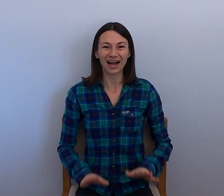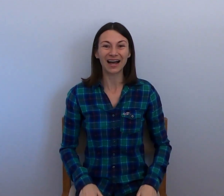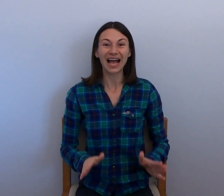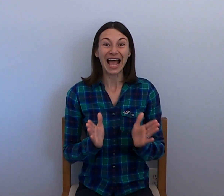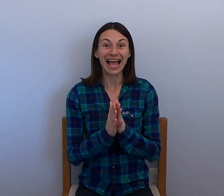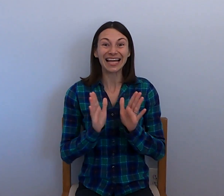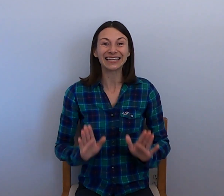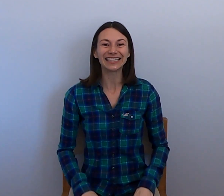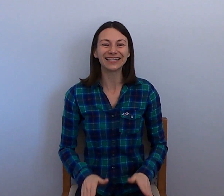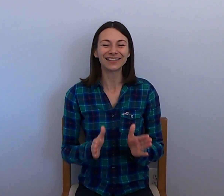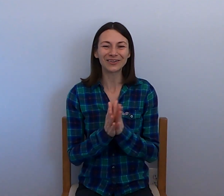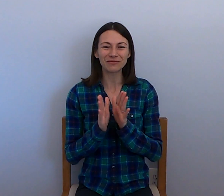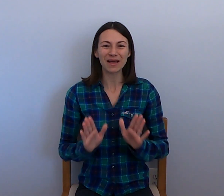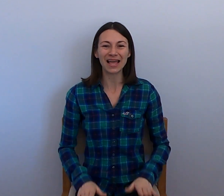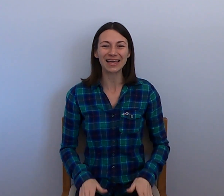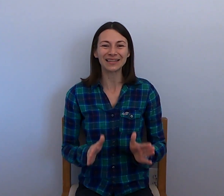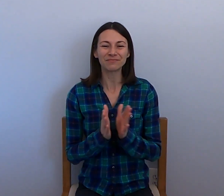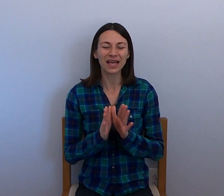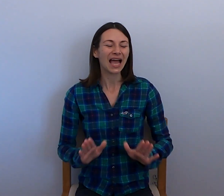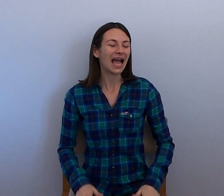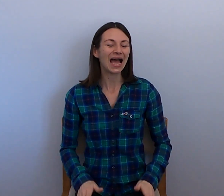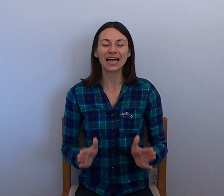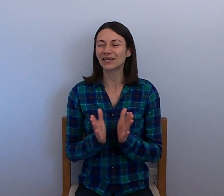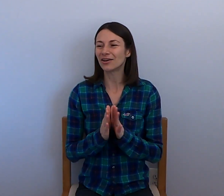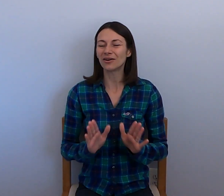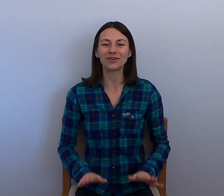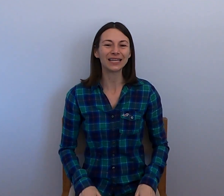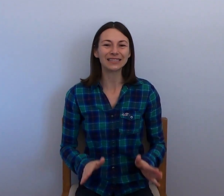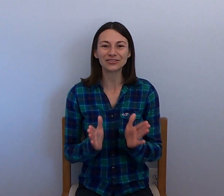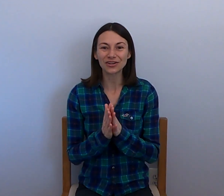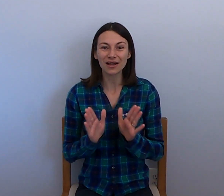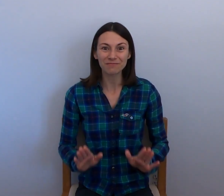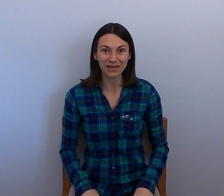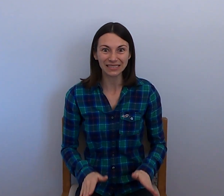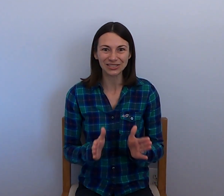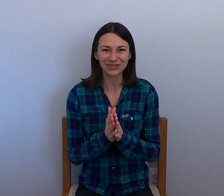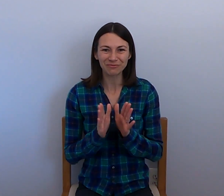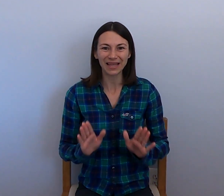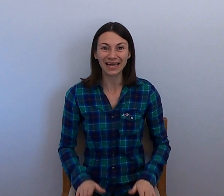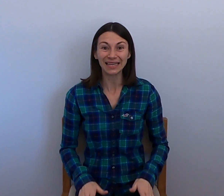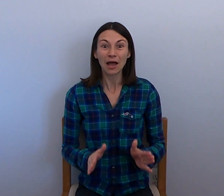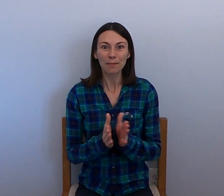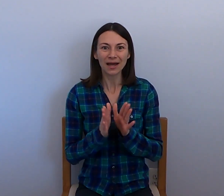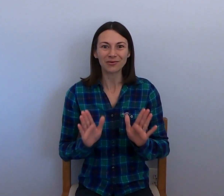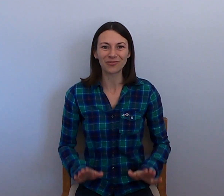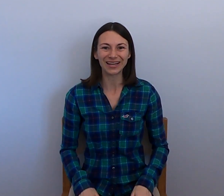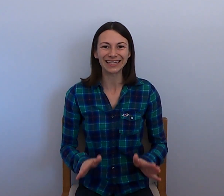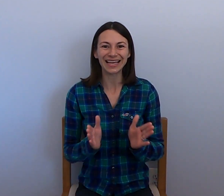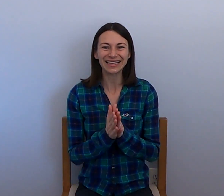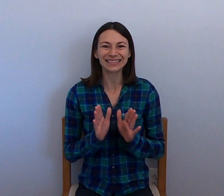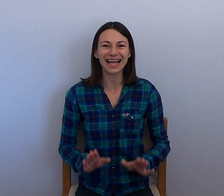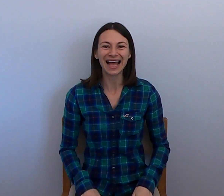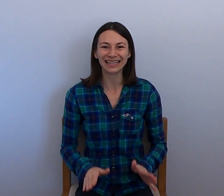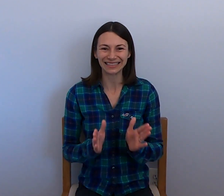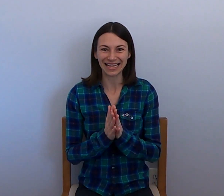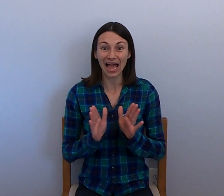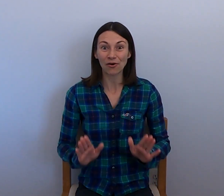and little May had no instruments to play, but when they sat down